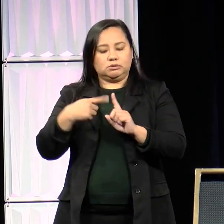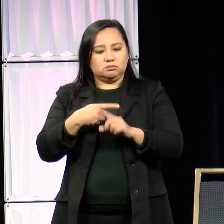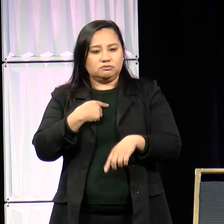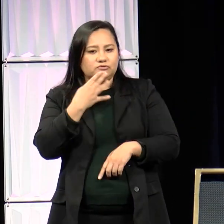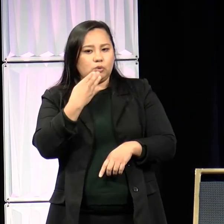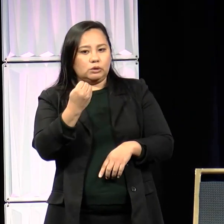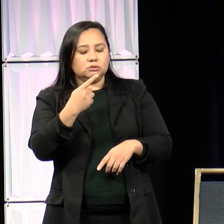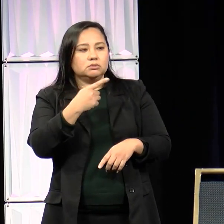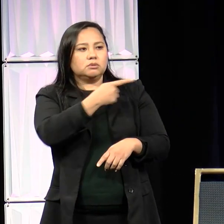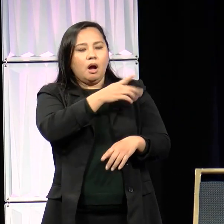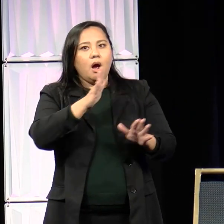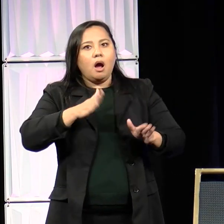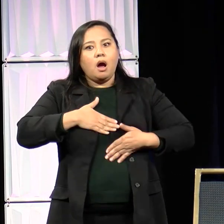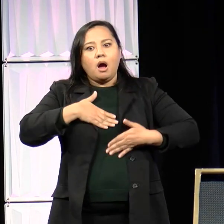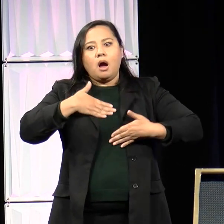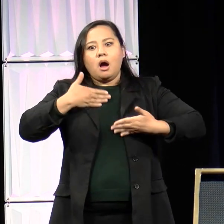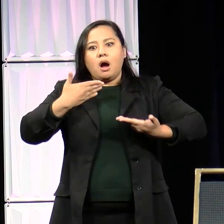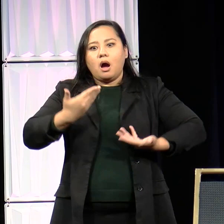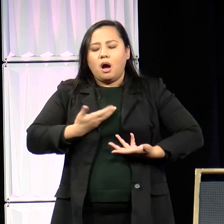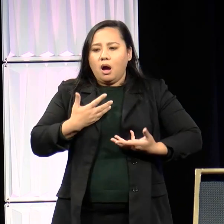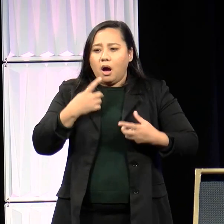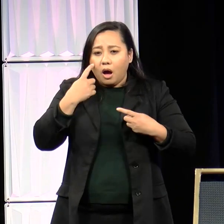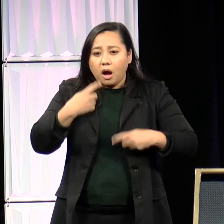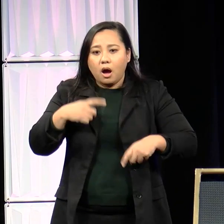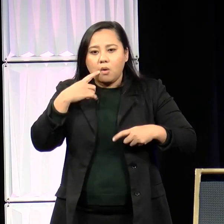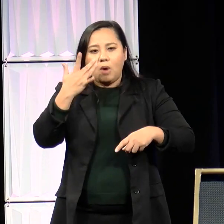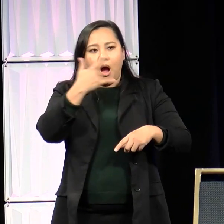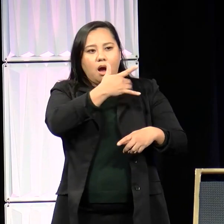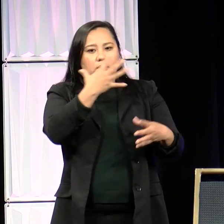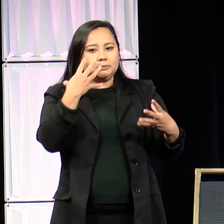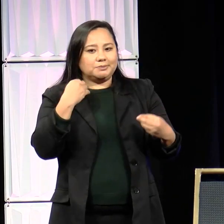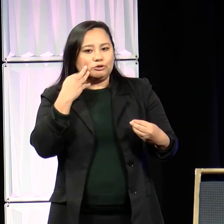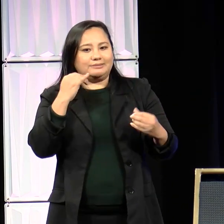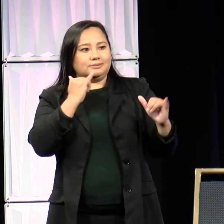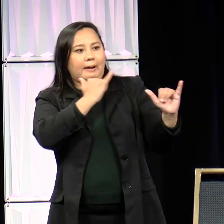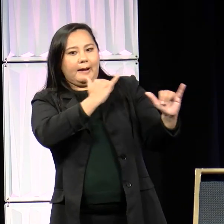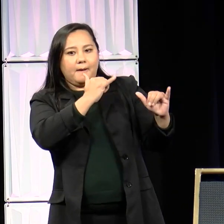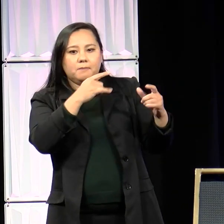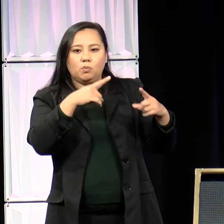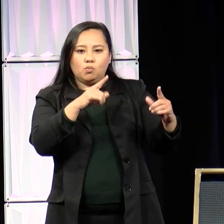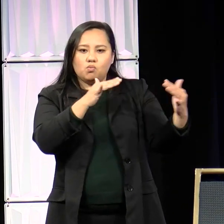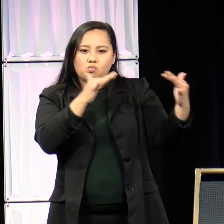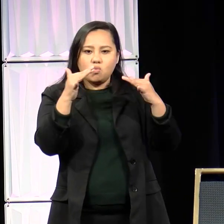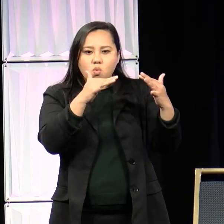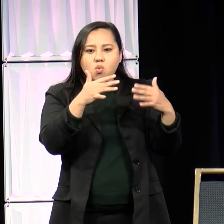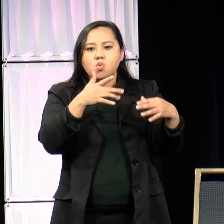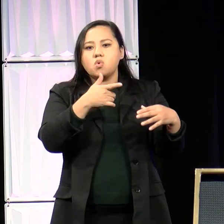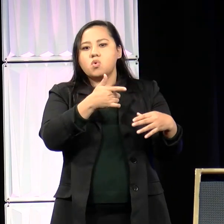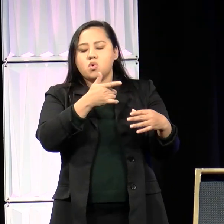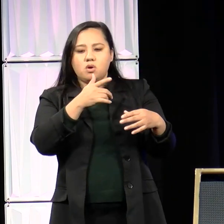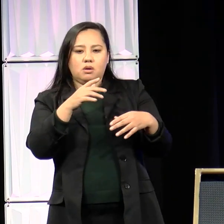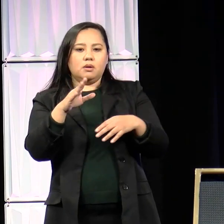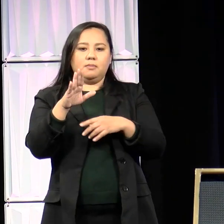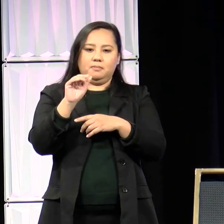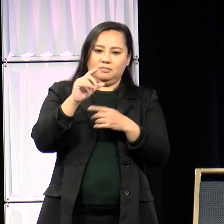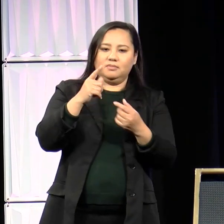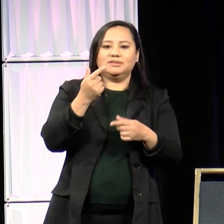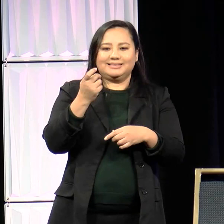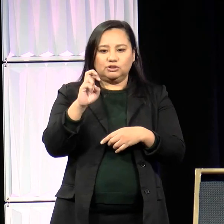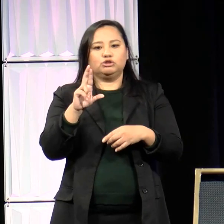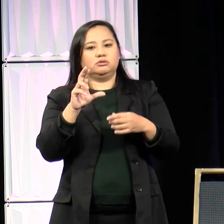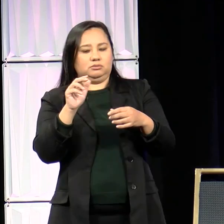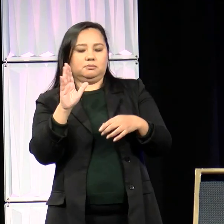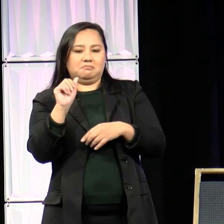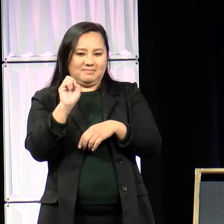-based violence during the war she grew up in. For years, when we discussed this topic, she cries, questioning why she didn't realize it.